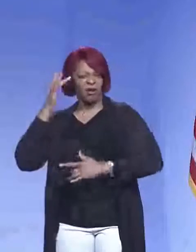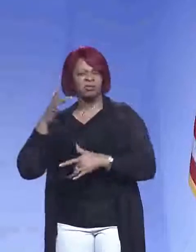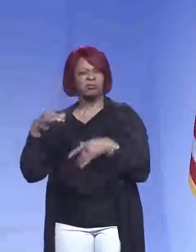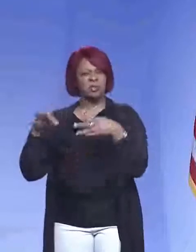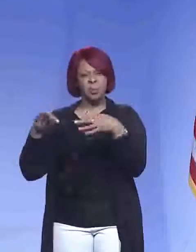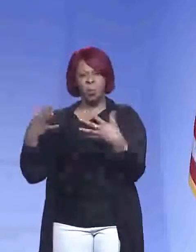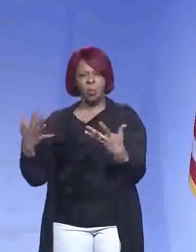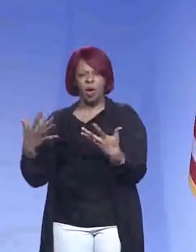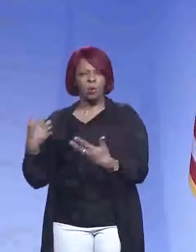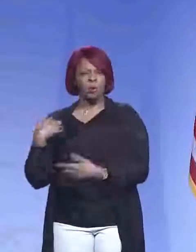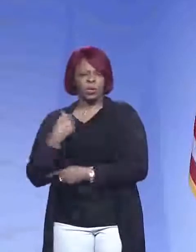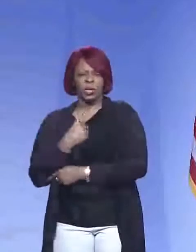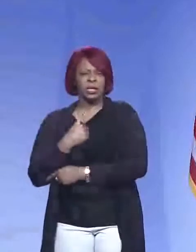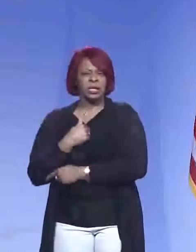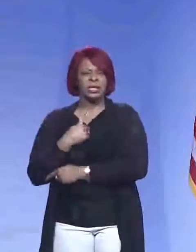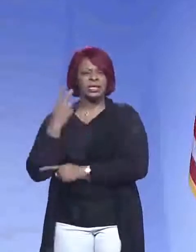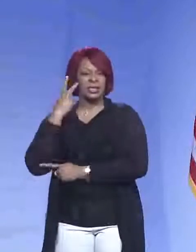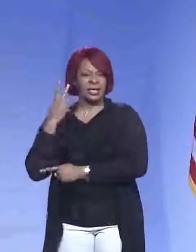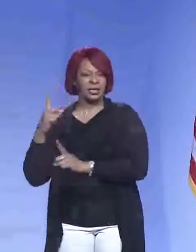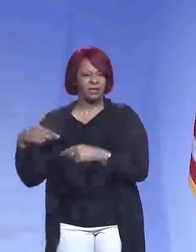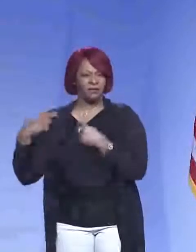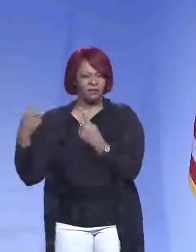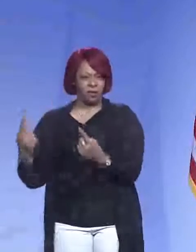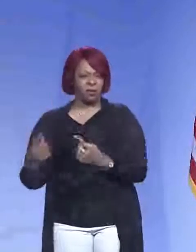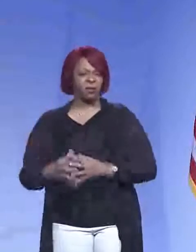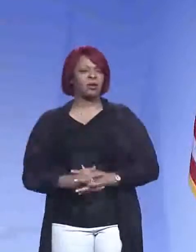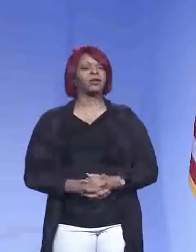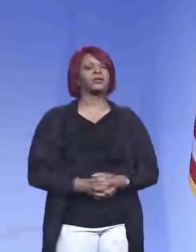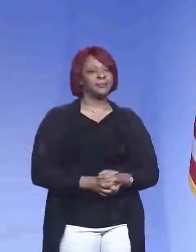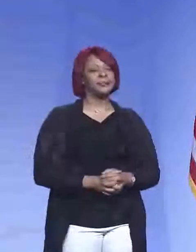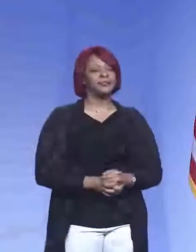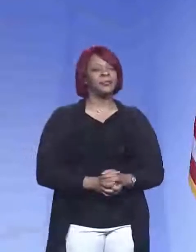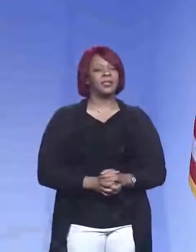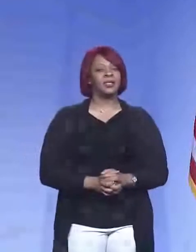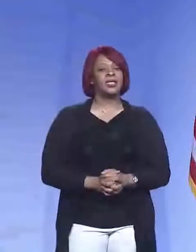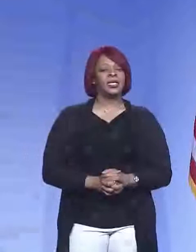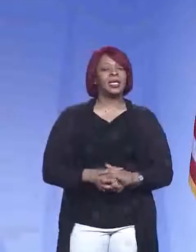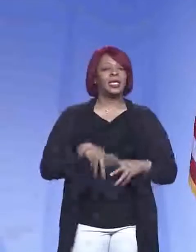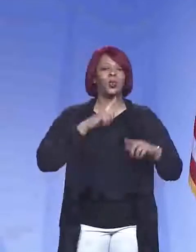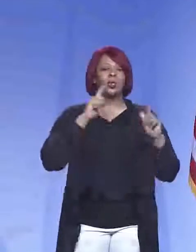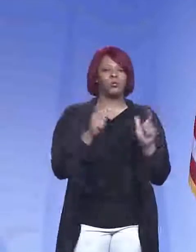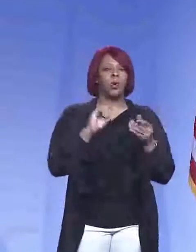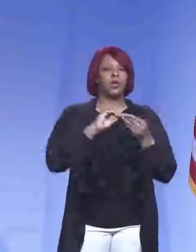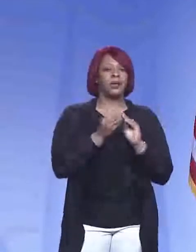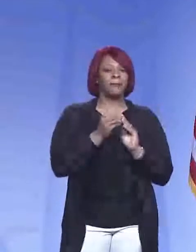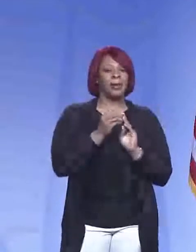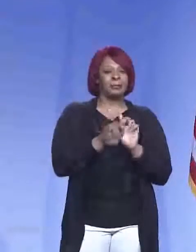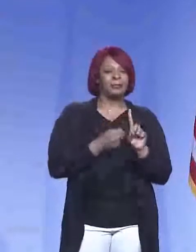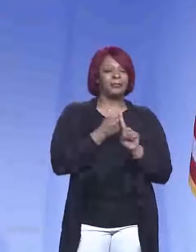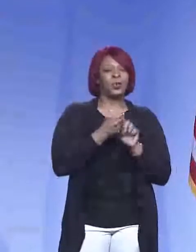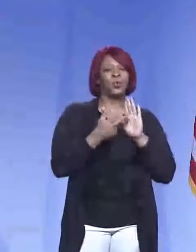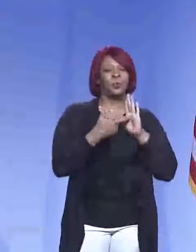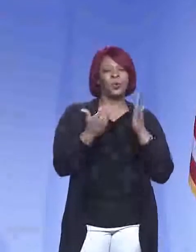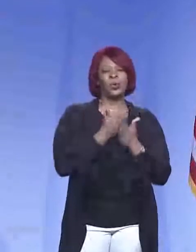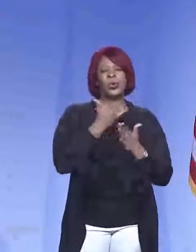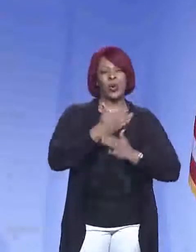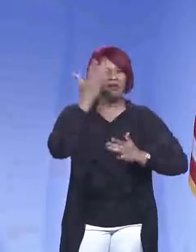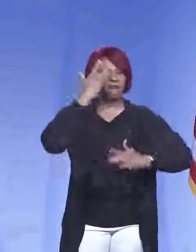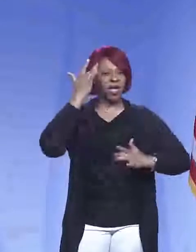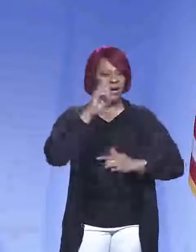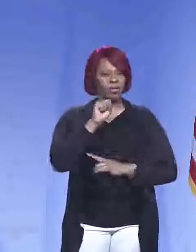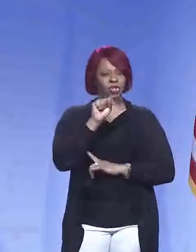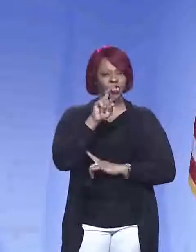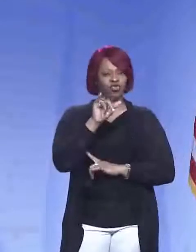idea of what we have seen here and the magnitude. It's a small number of cases representing a new strain that